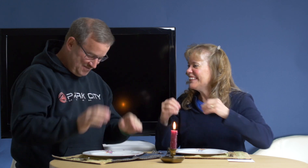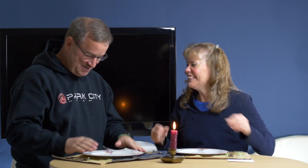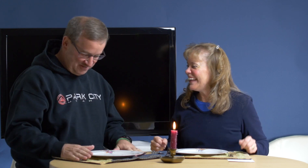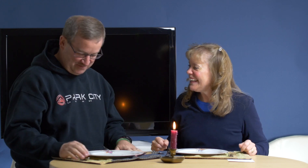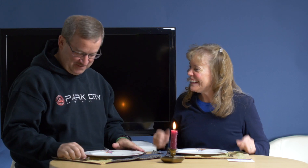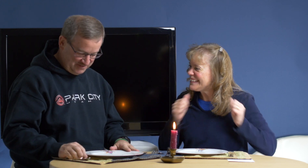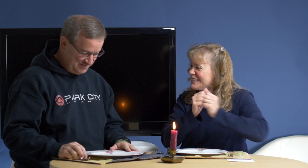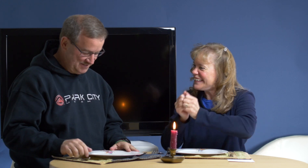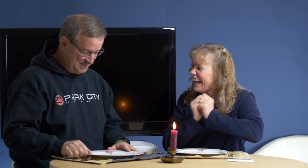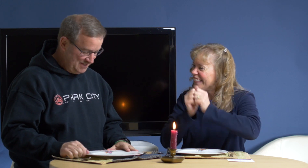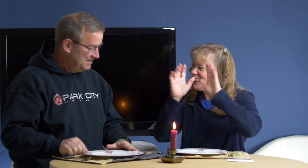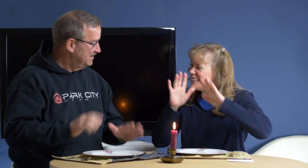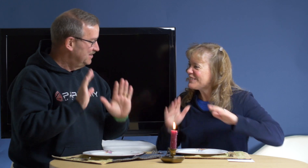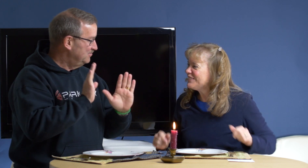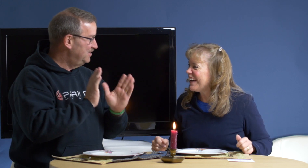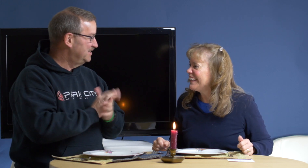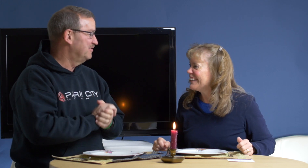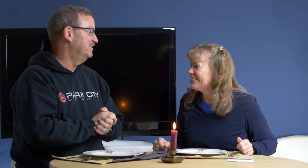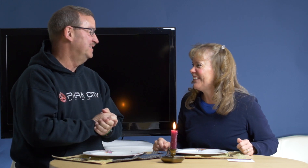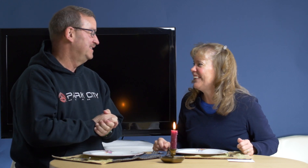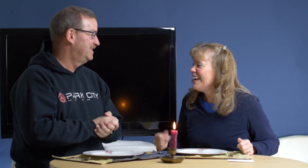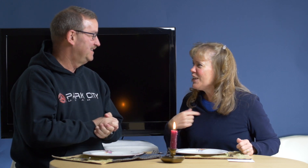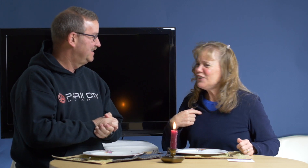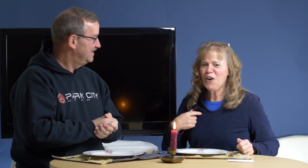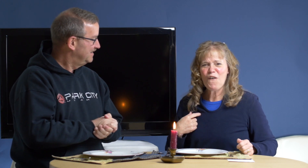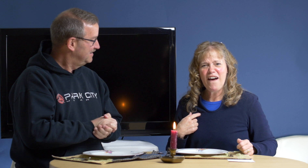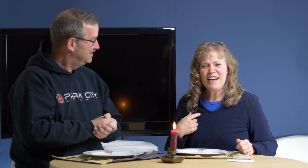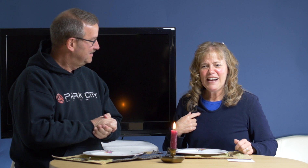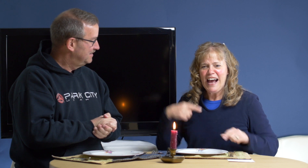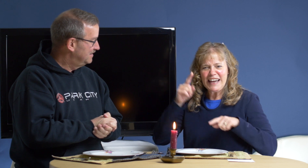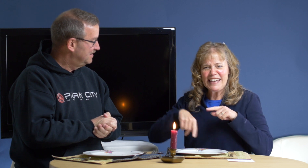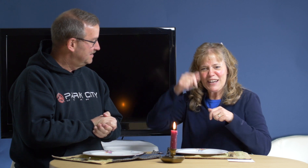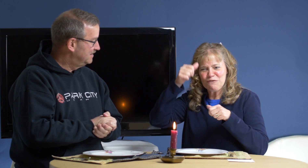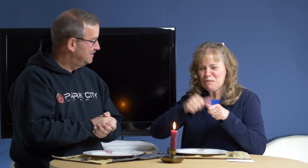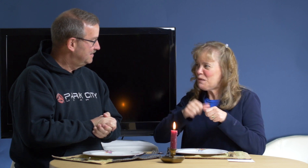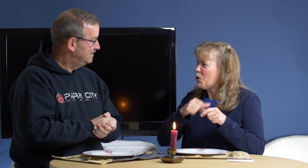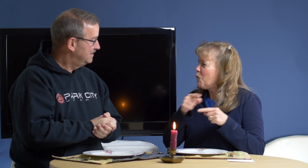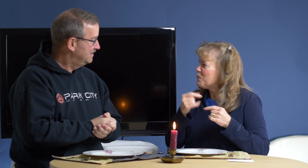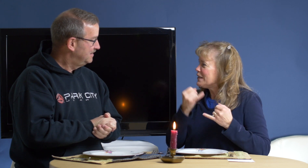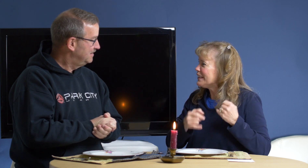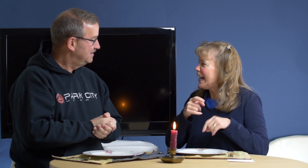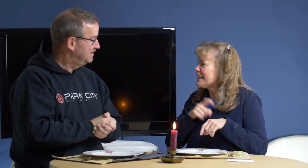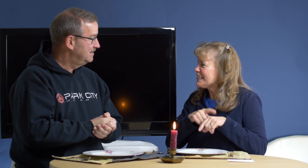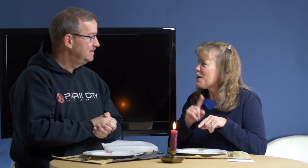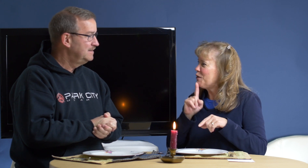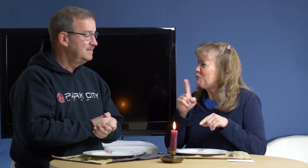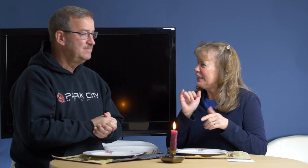wonderful. together is wonderful. Wonderful. You know, I can't remember. When was the last time we really